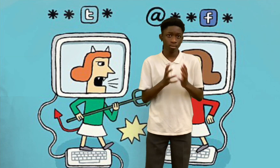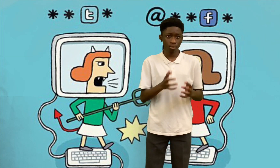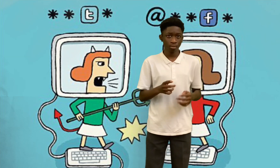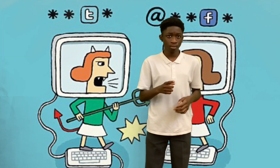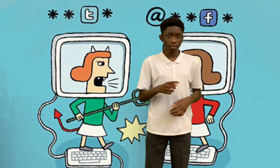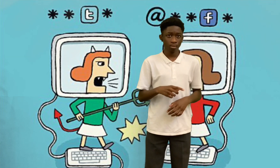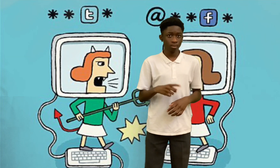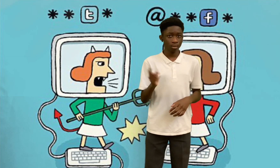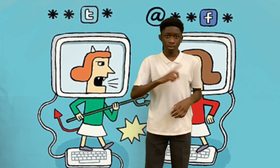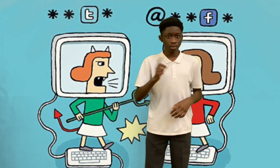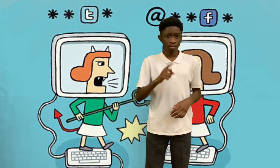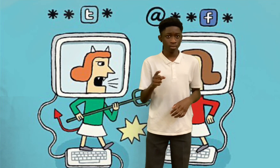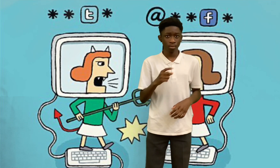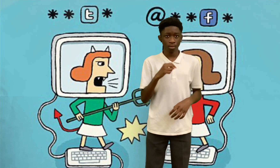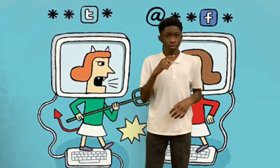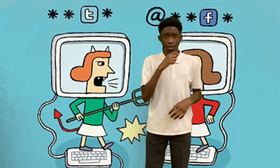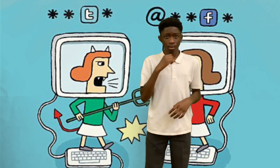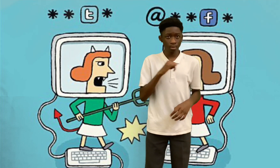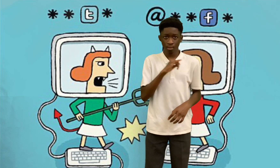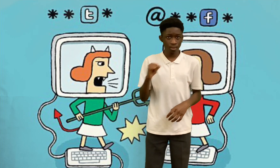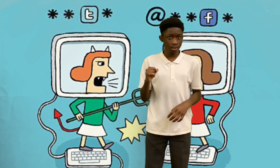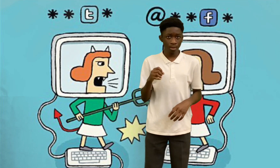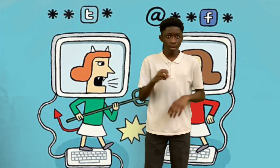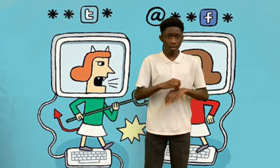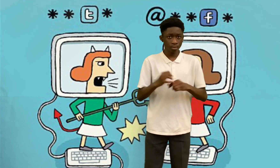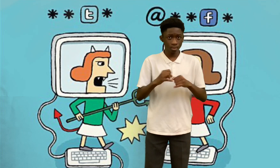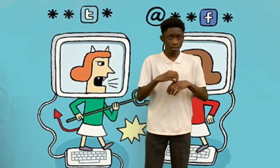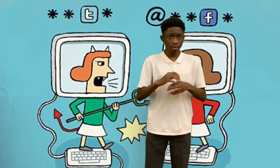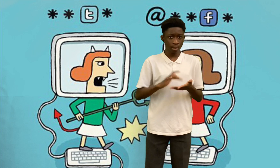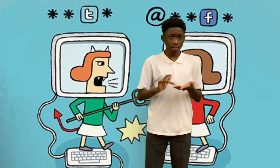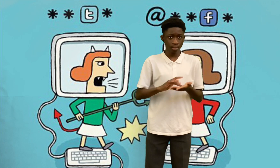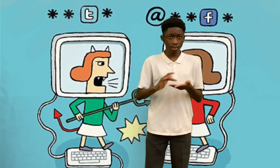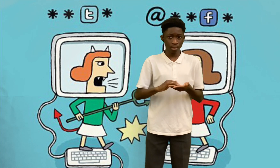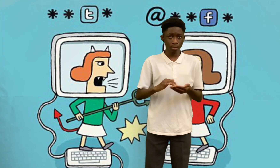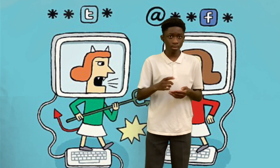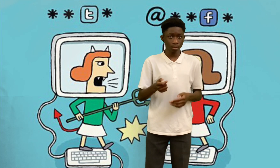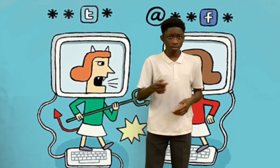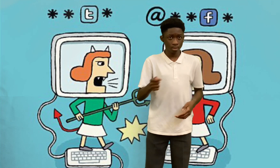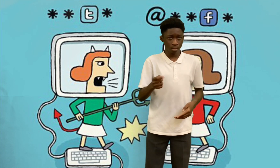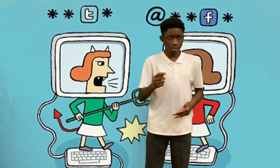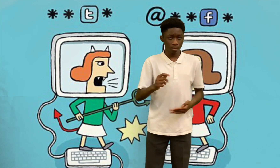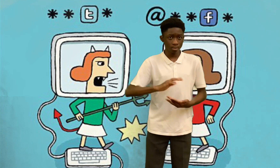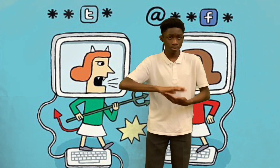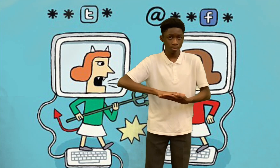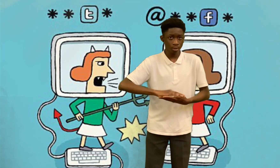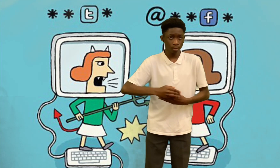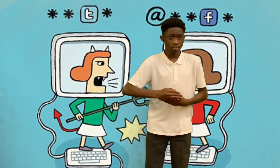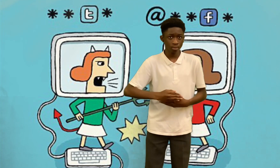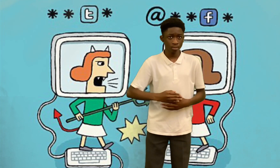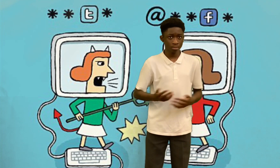don't say it on your iPad, iPhone or laptop.